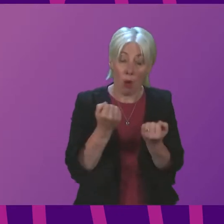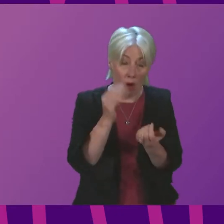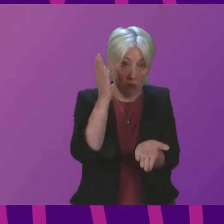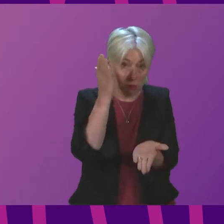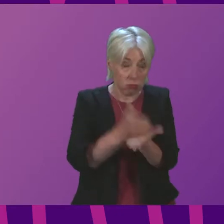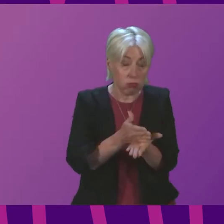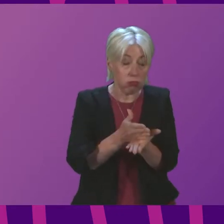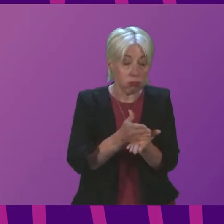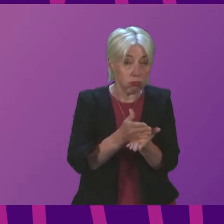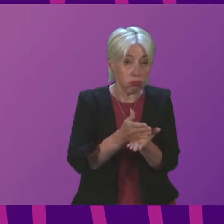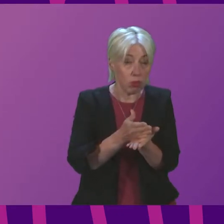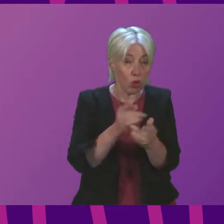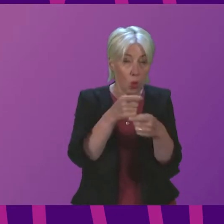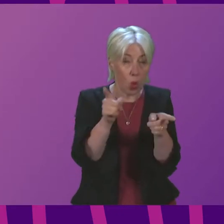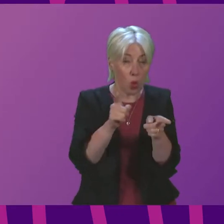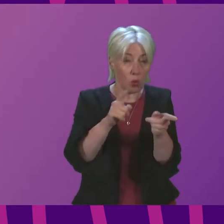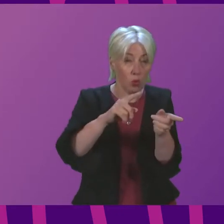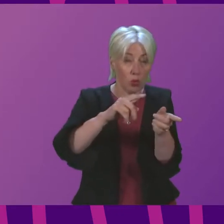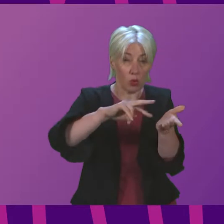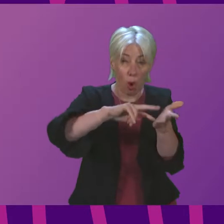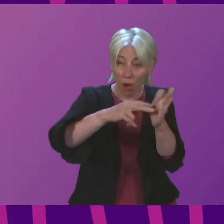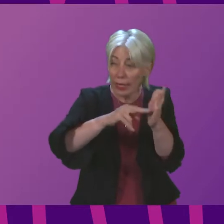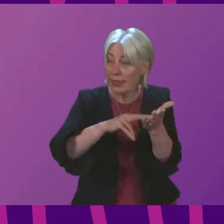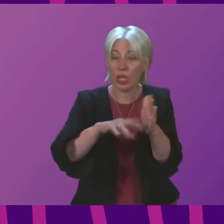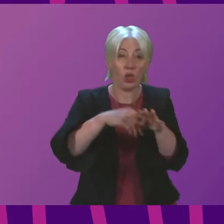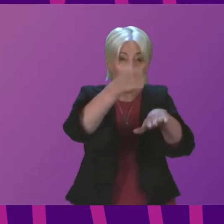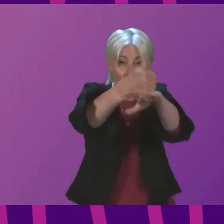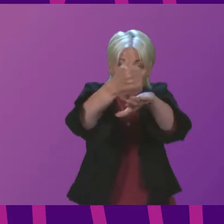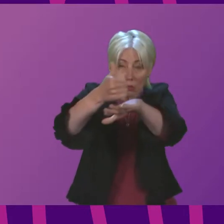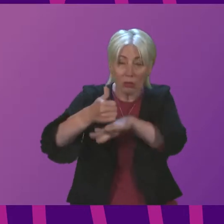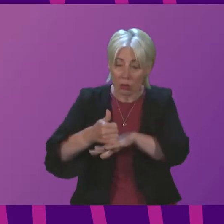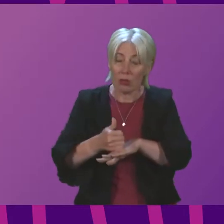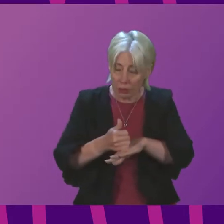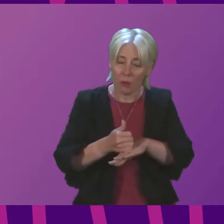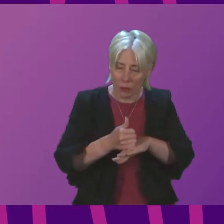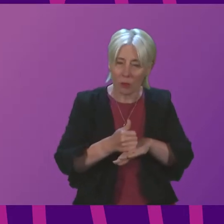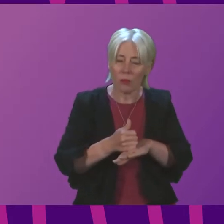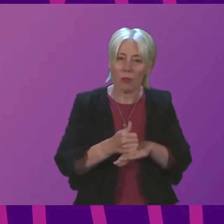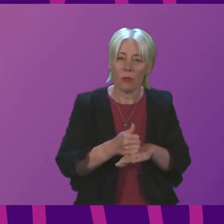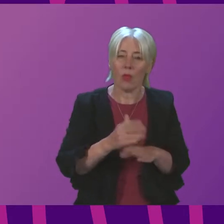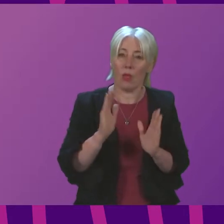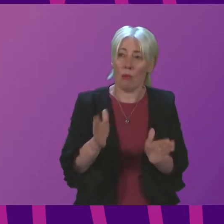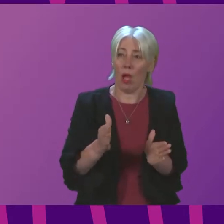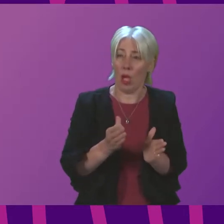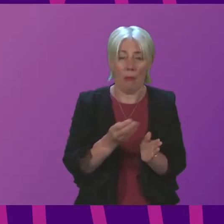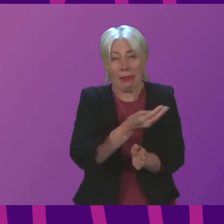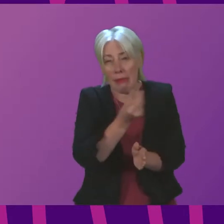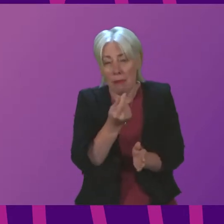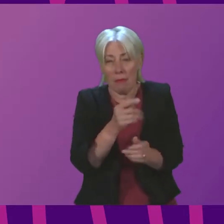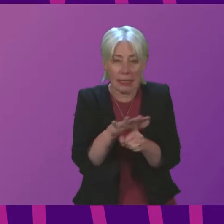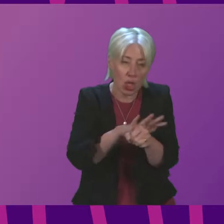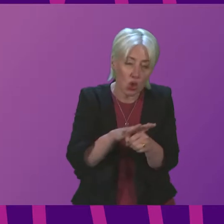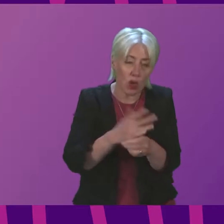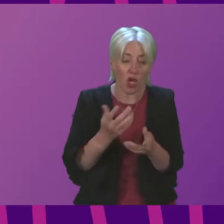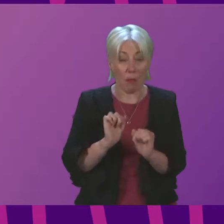those organisations and institutions obviously in a number of cases in Mr